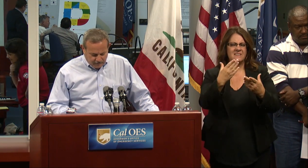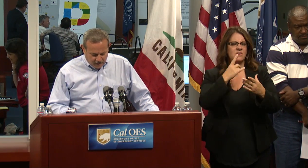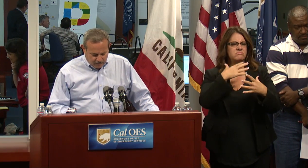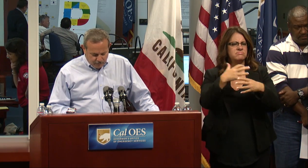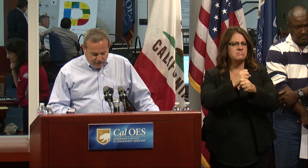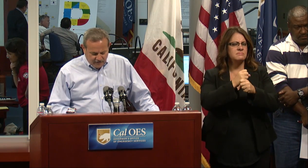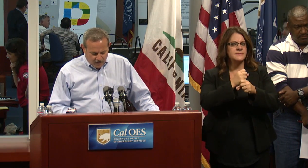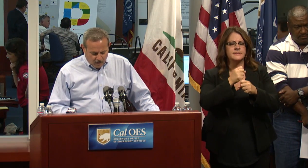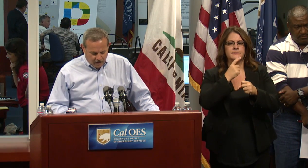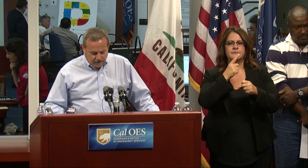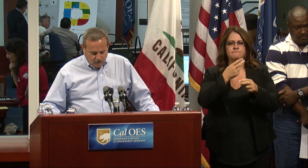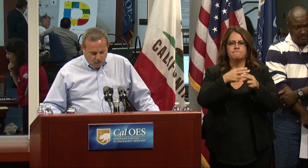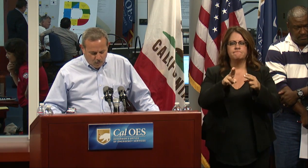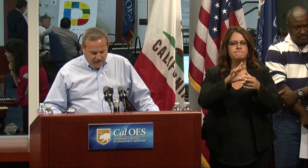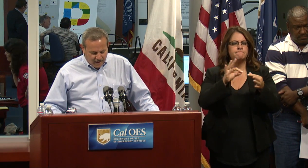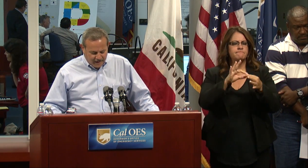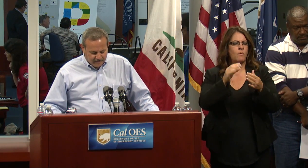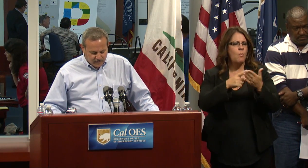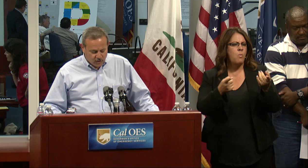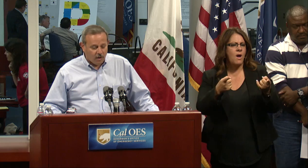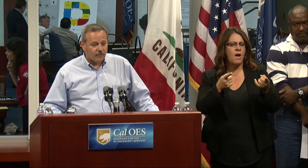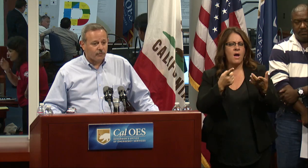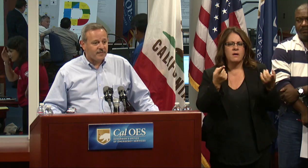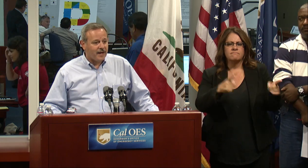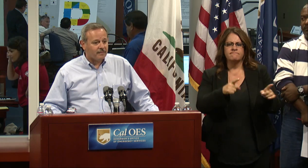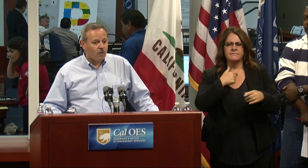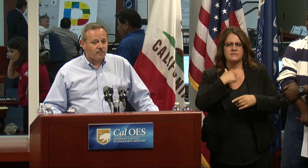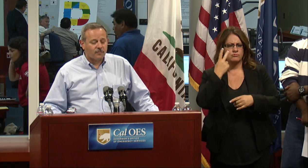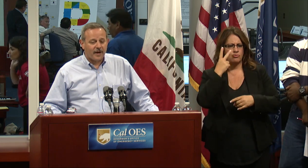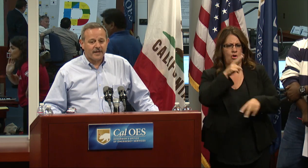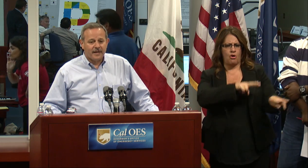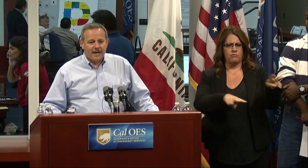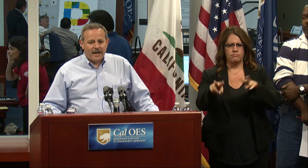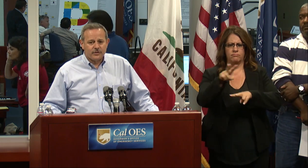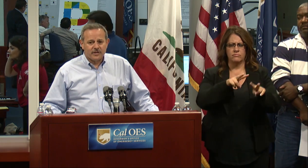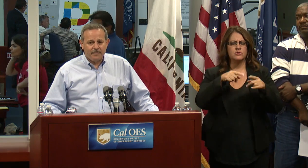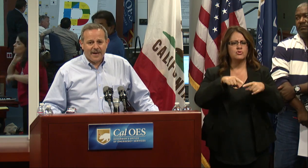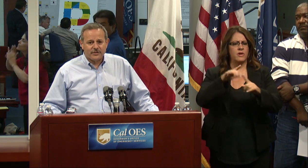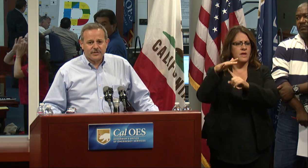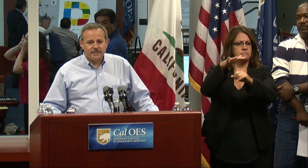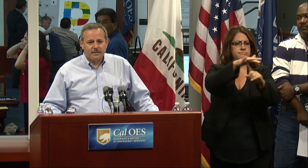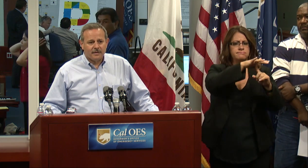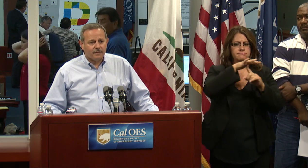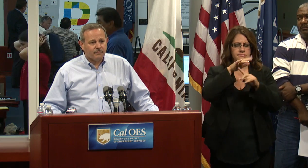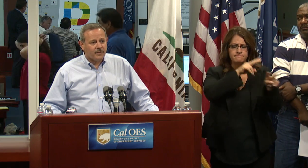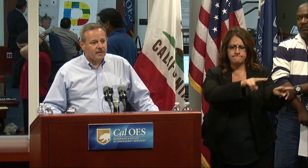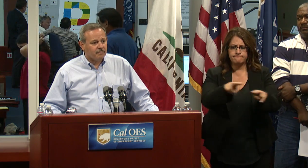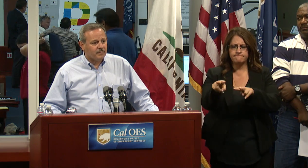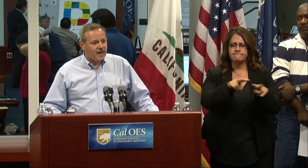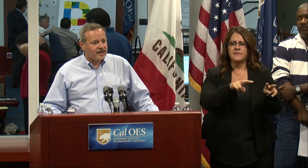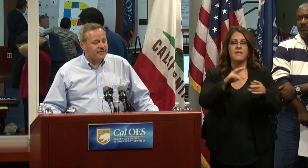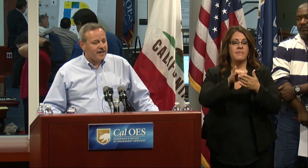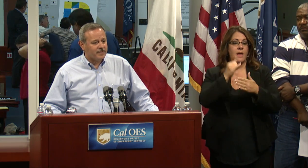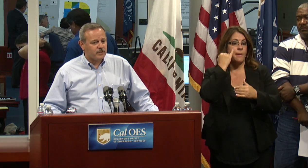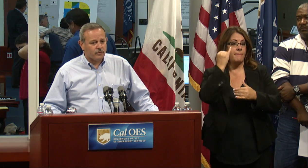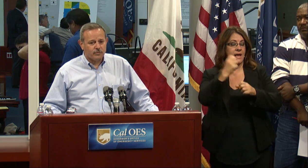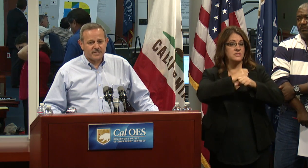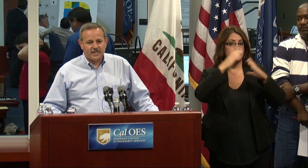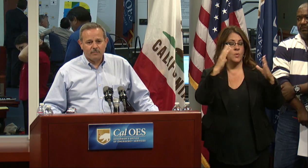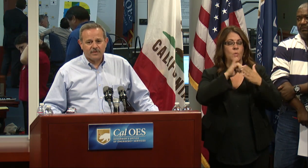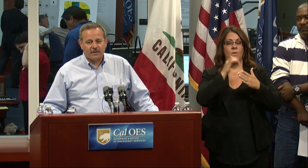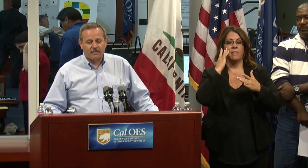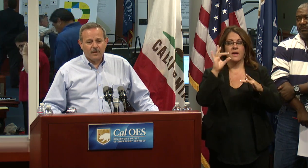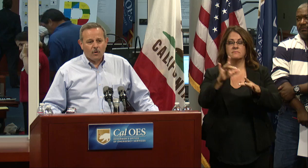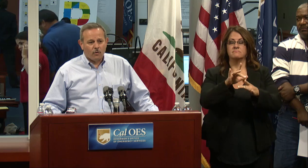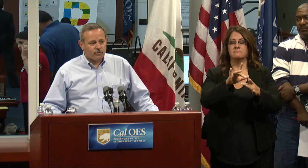little bit of a briefing on what I saw during that overflight. As you can imagine, the kind of damage that you